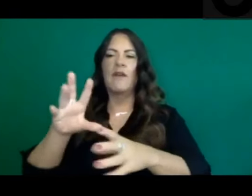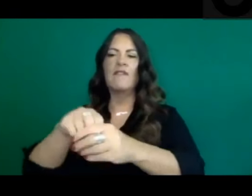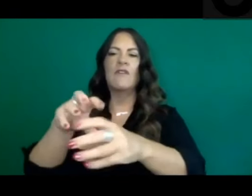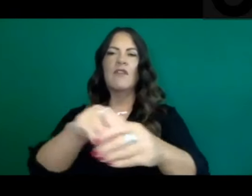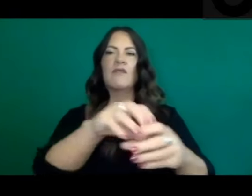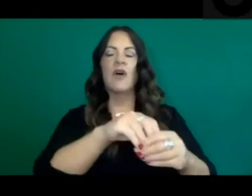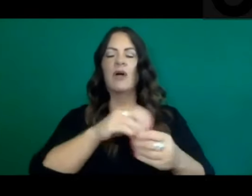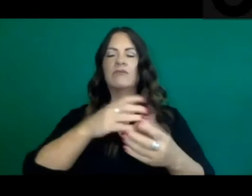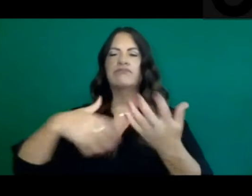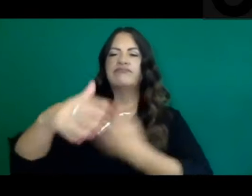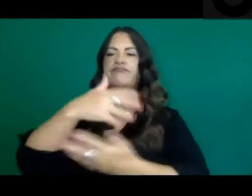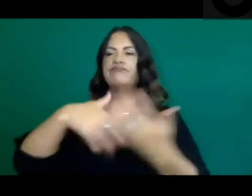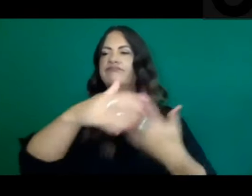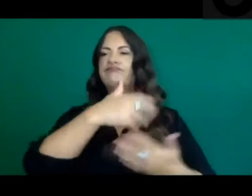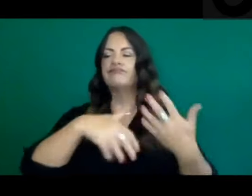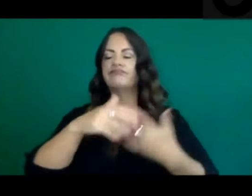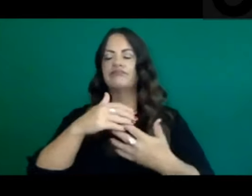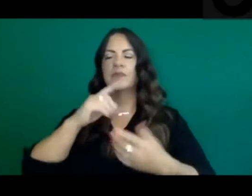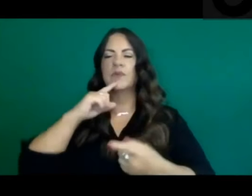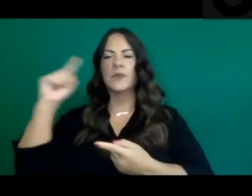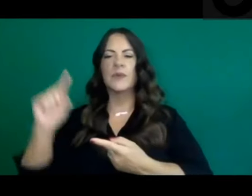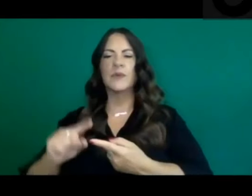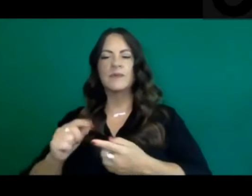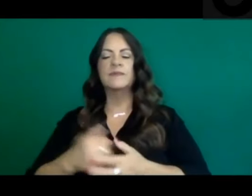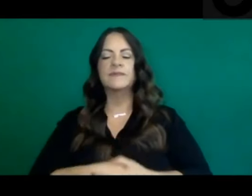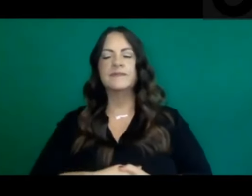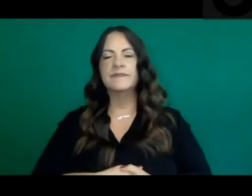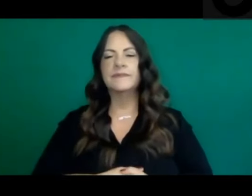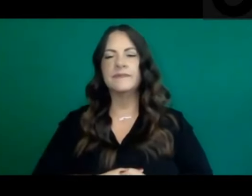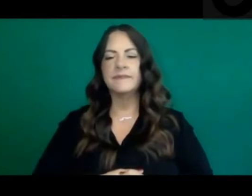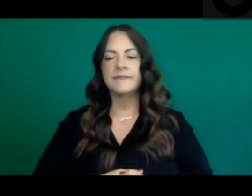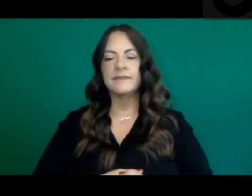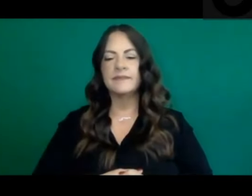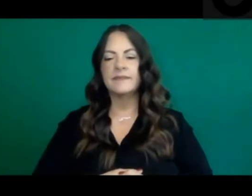months to come. Angela Hart, how is your health news?